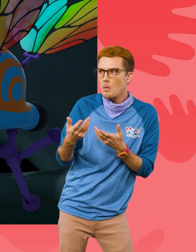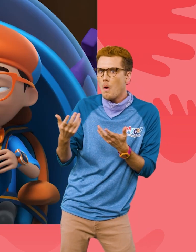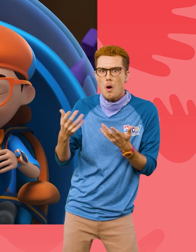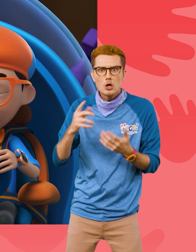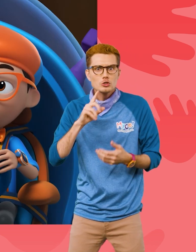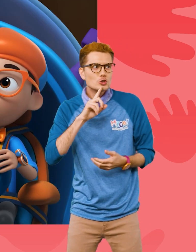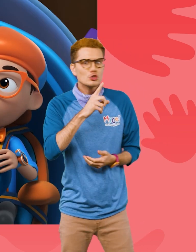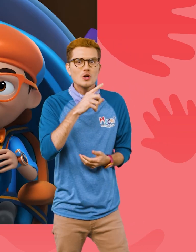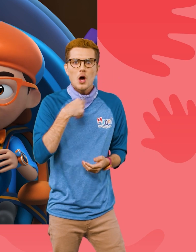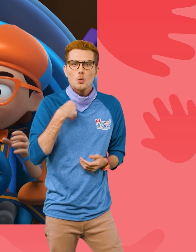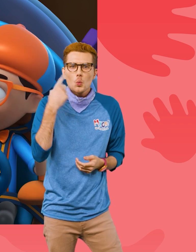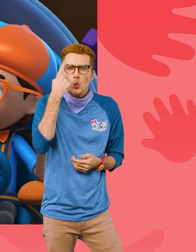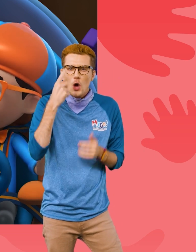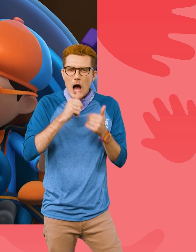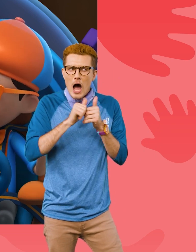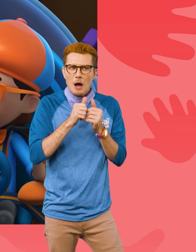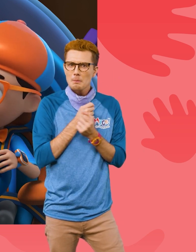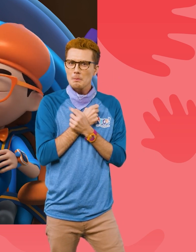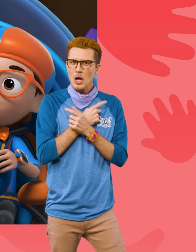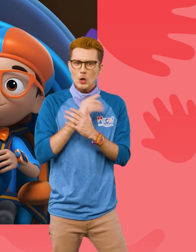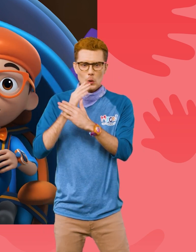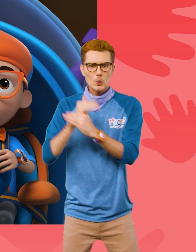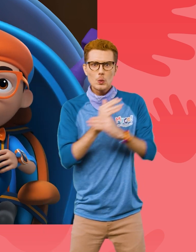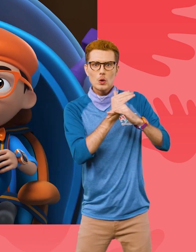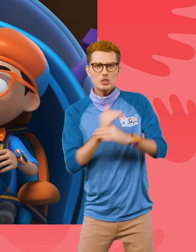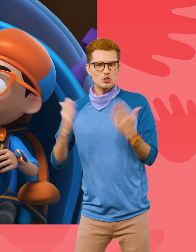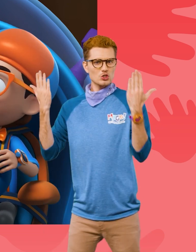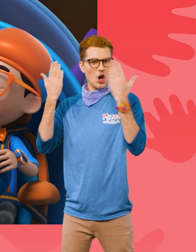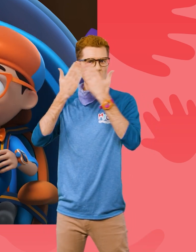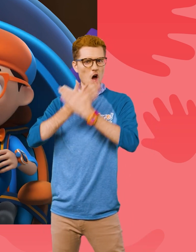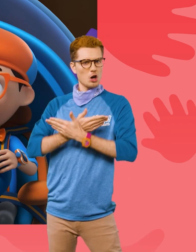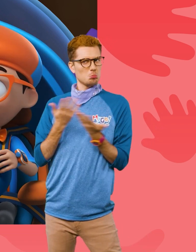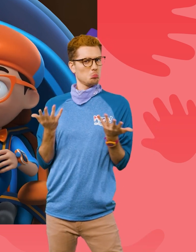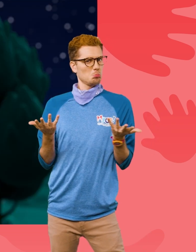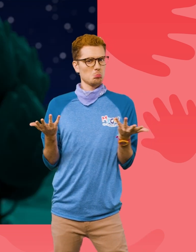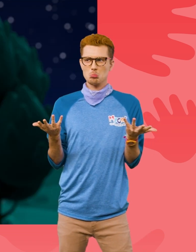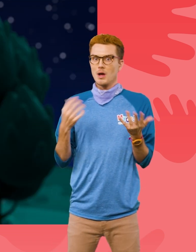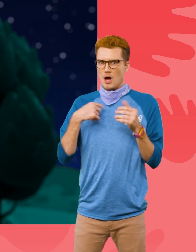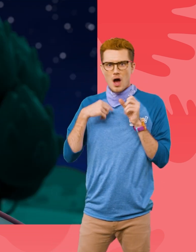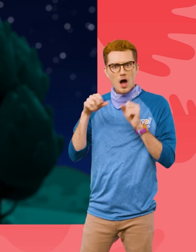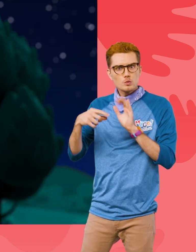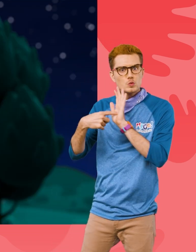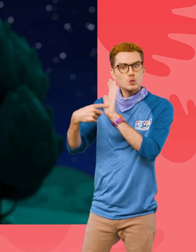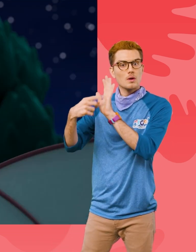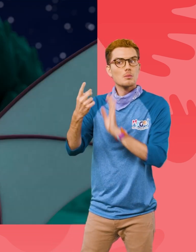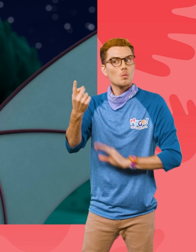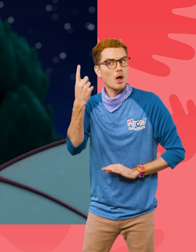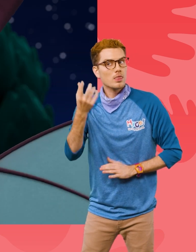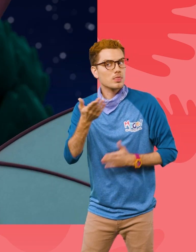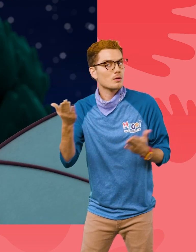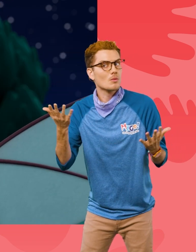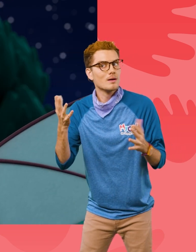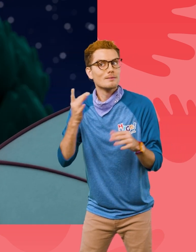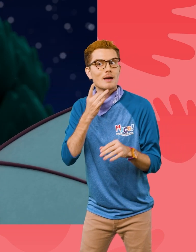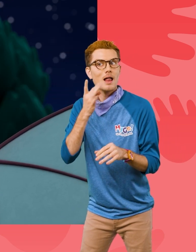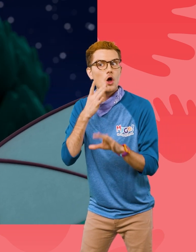Sure! I was wondering how bats fly in the dark! I can show you! But one thing, Blippi!